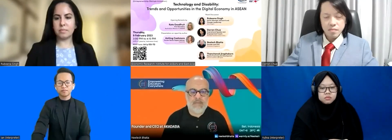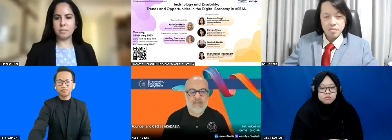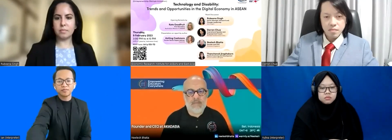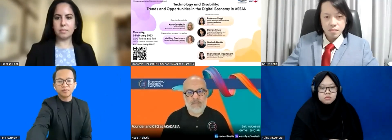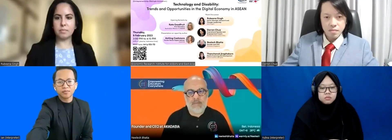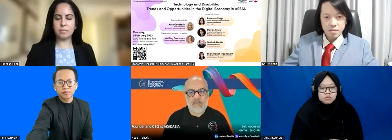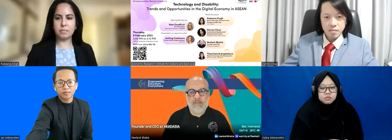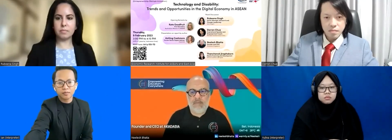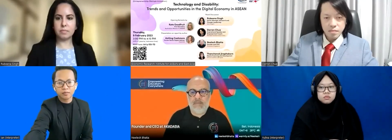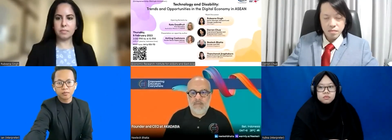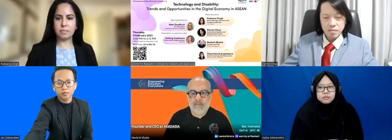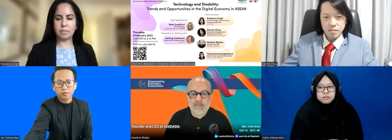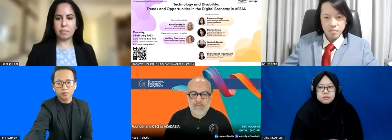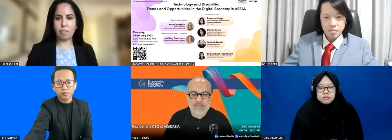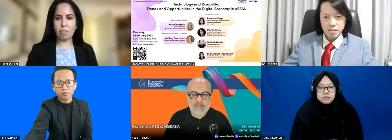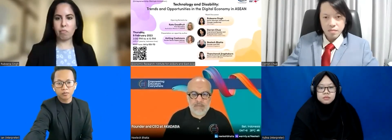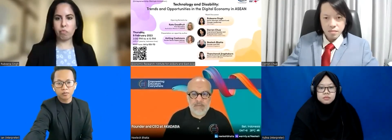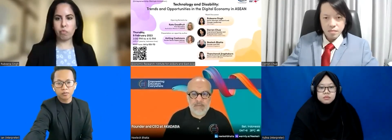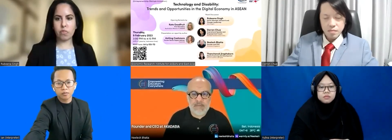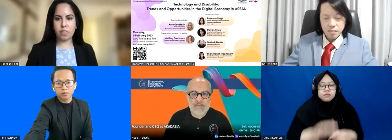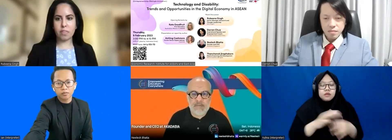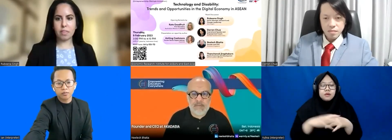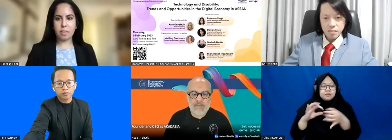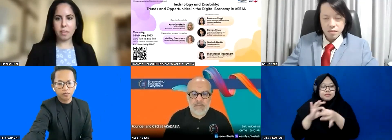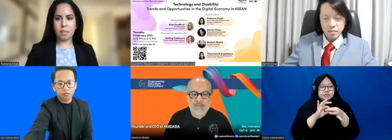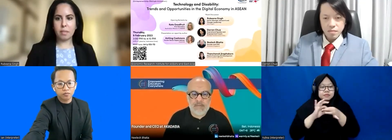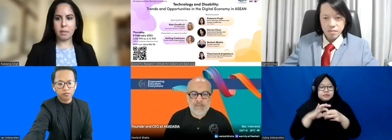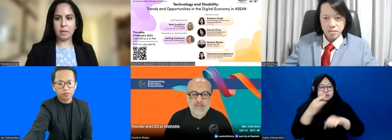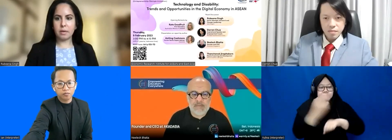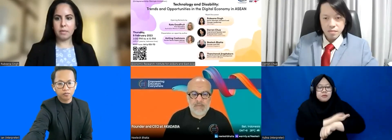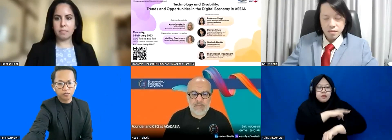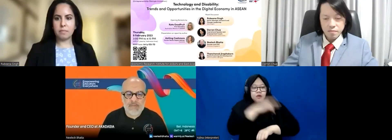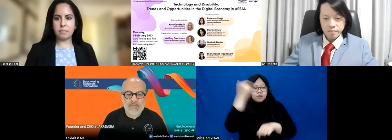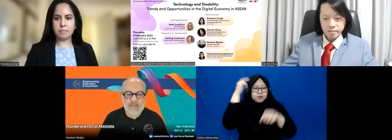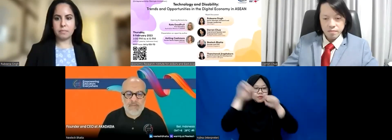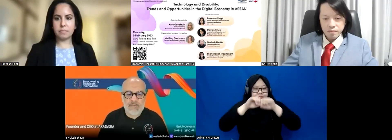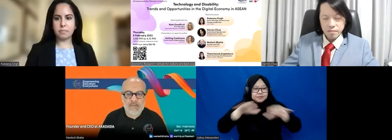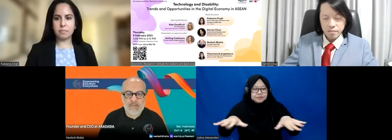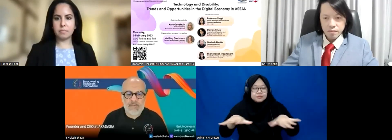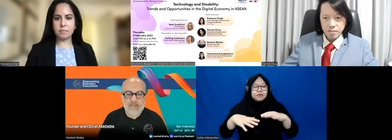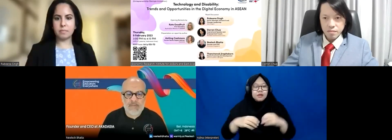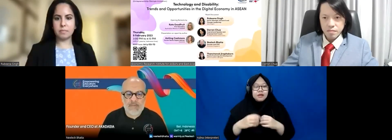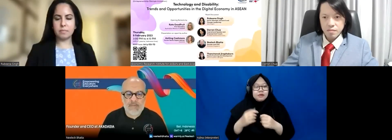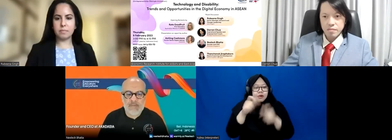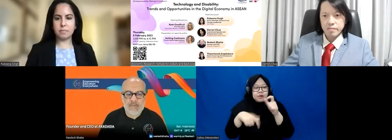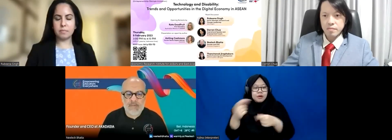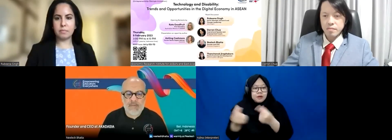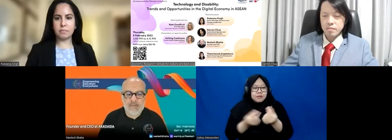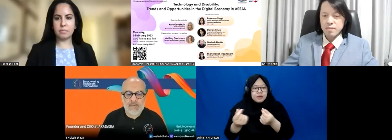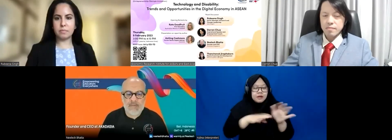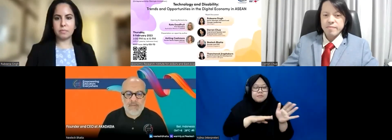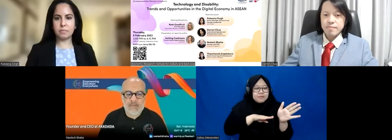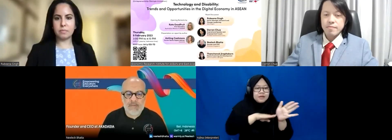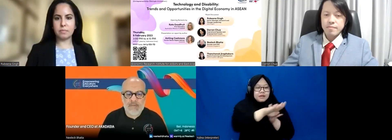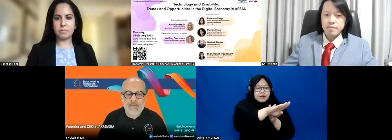approach and relationship building capabilities to expand the customer basis and increase sales for a canary